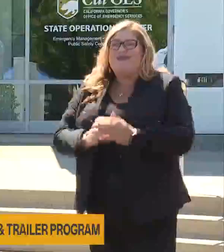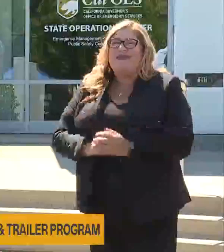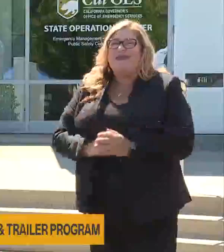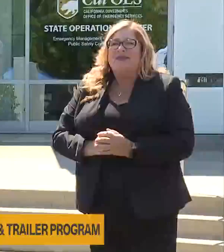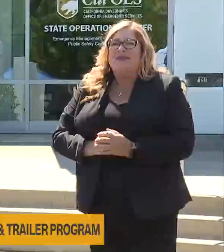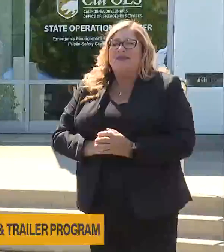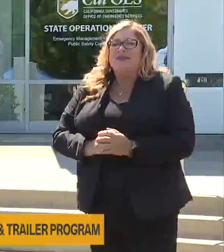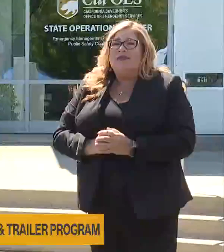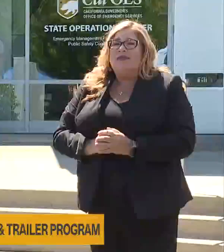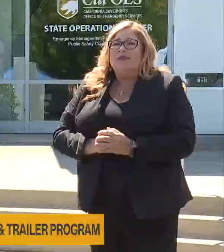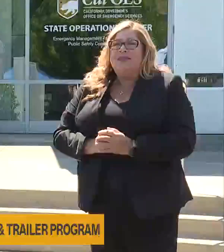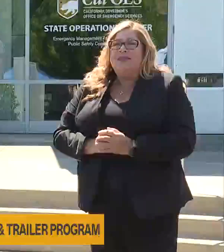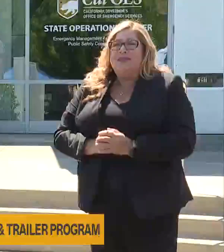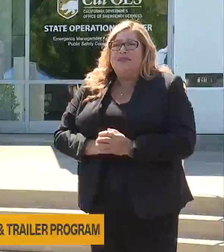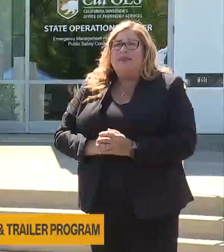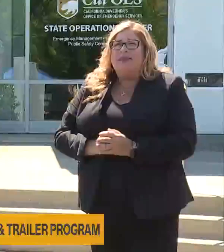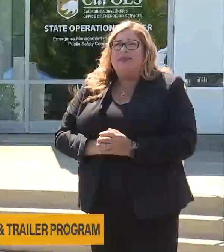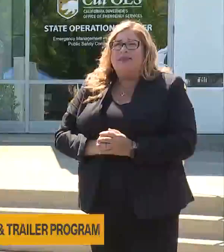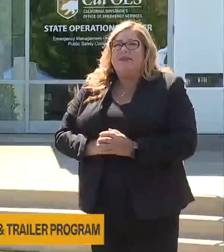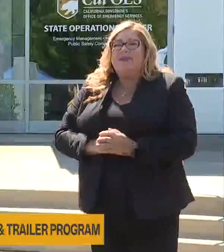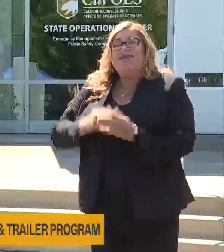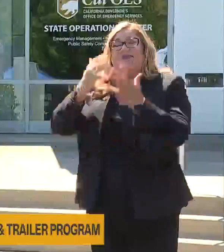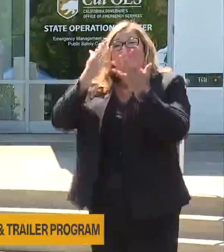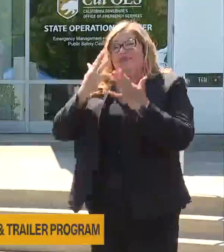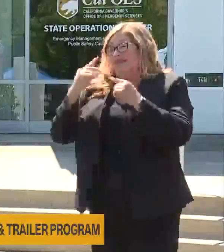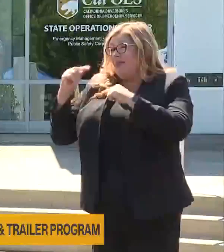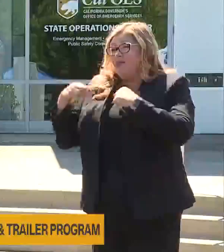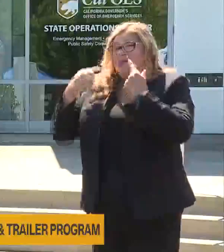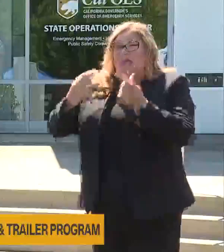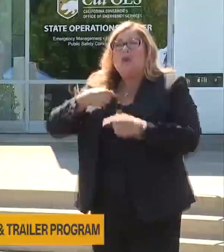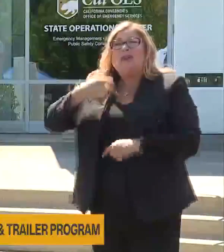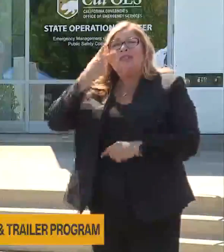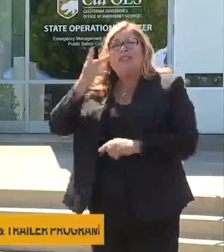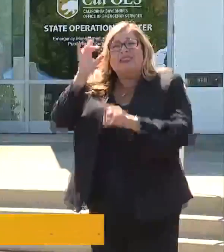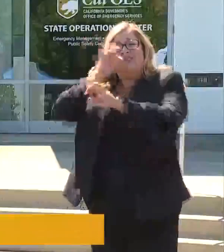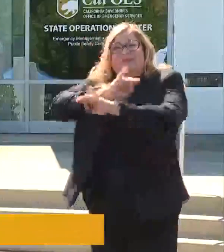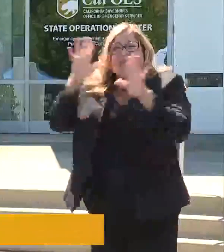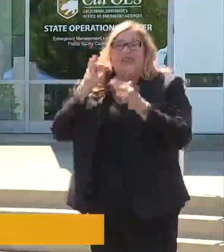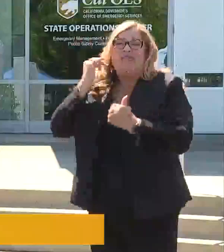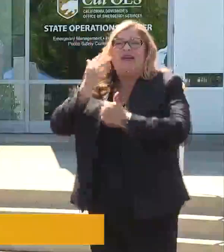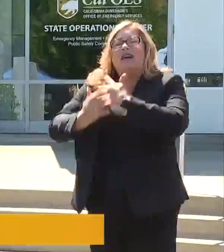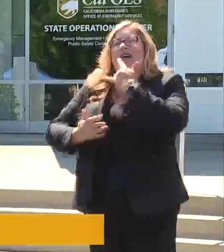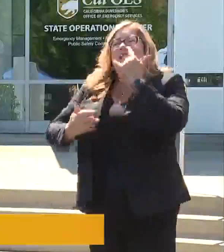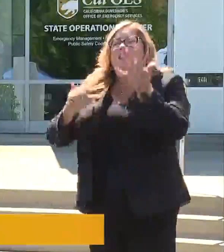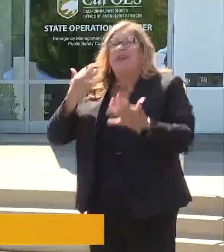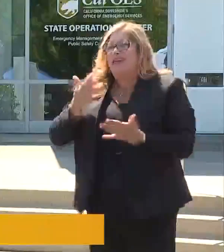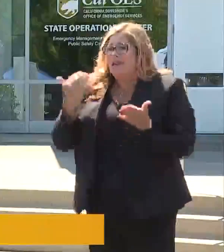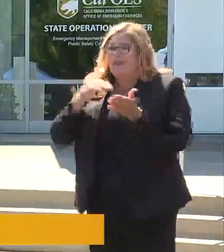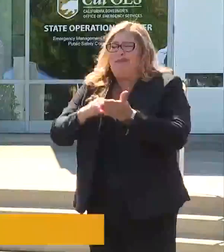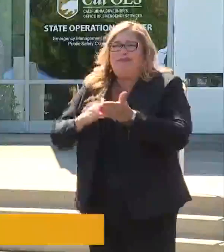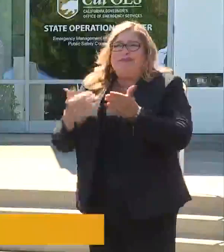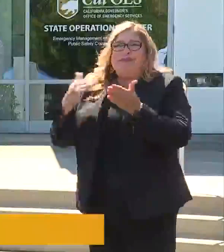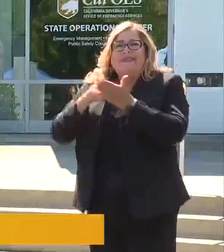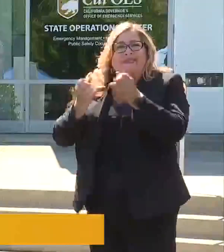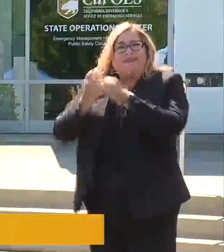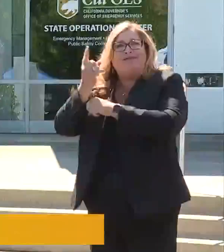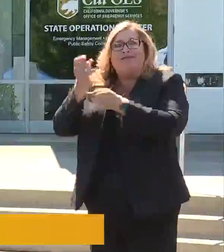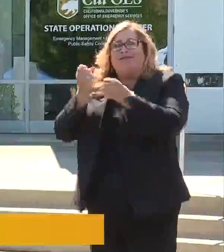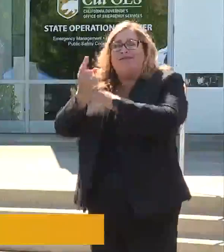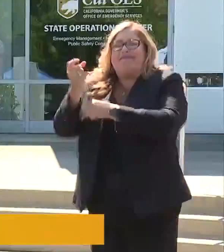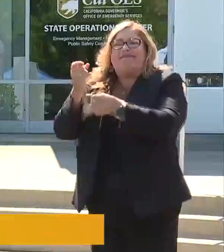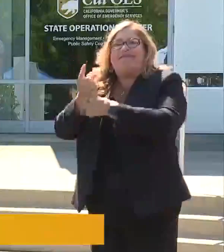have seen the devastation from wildfires year in and year out. Unfortunately,